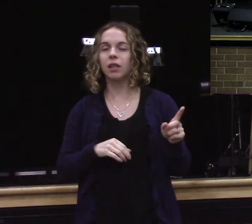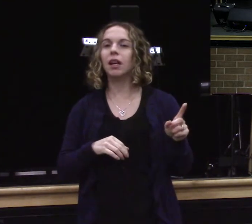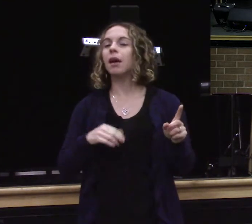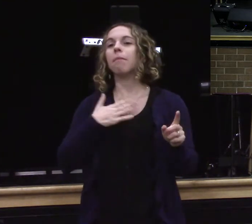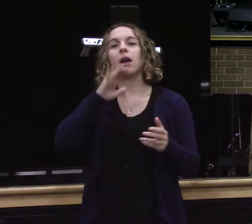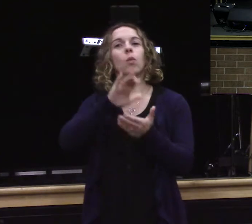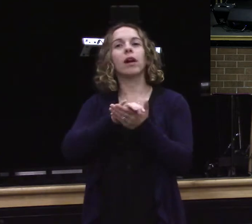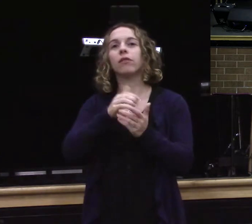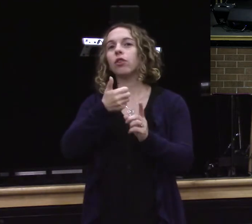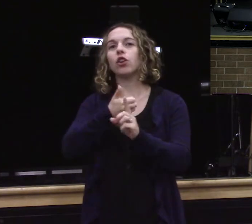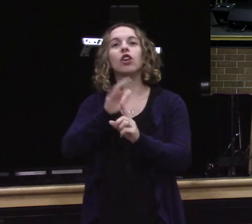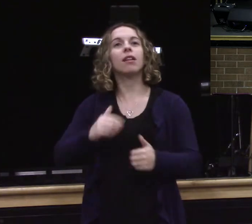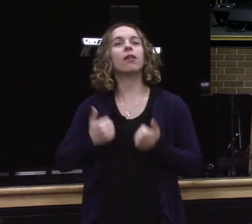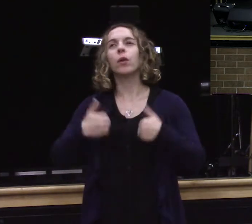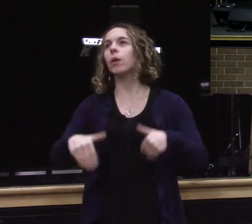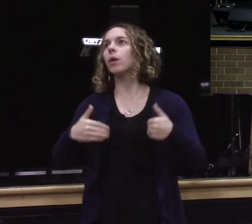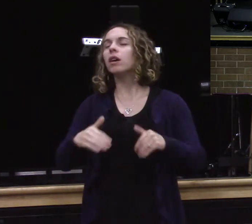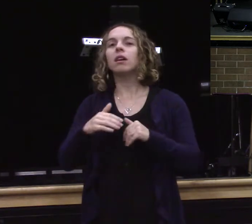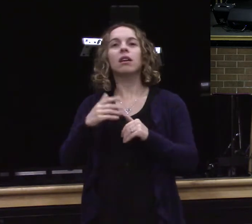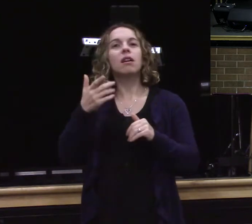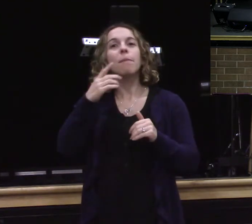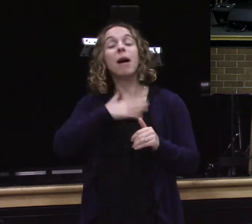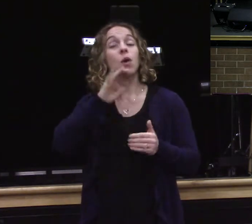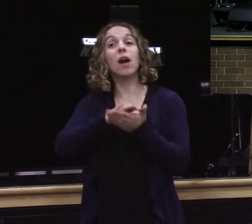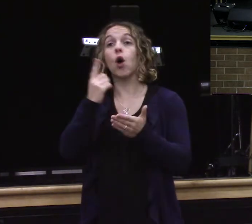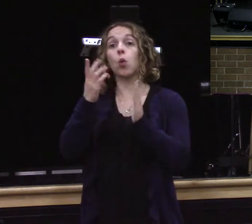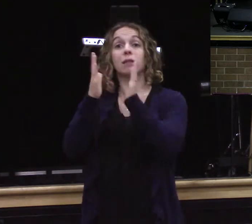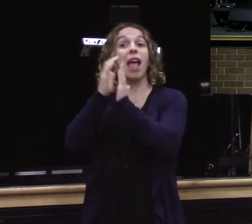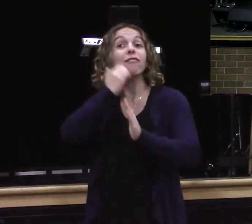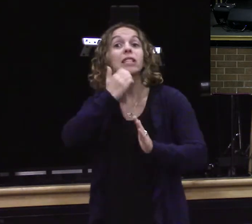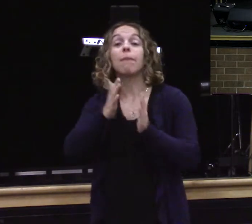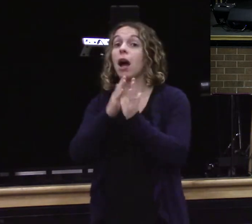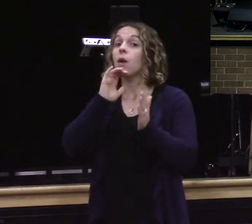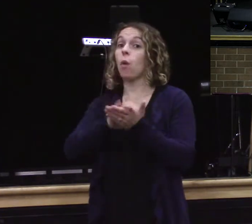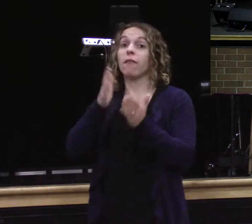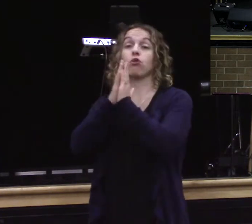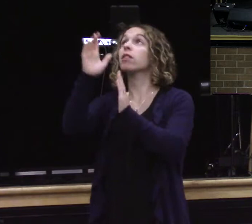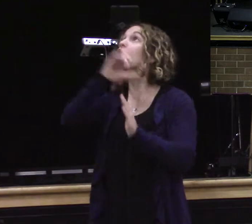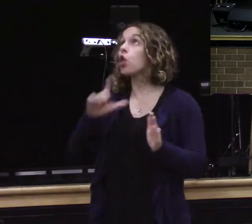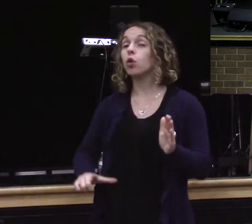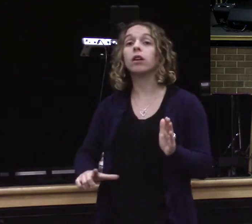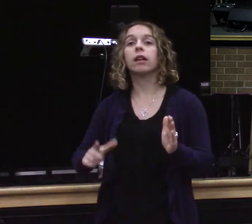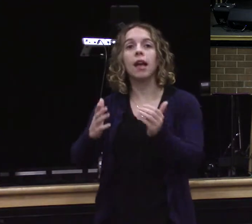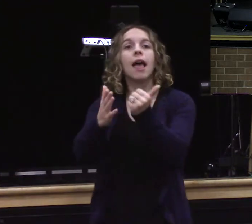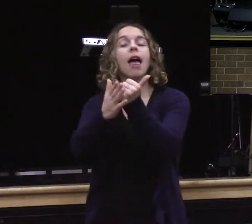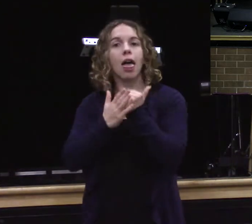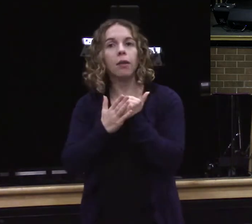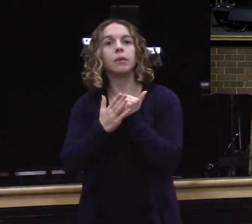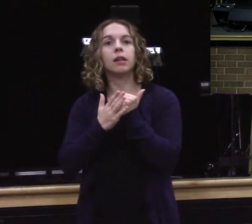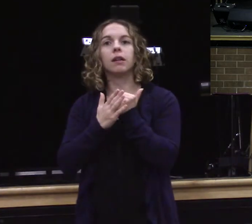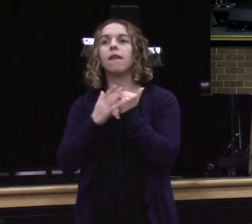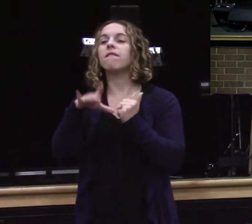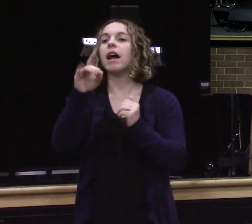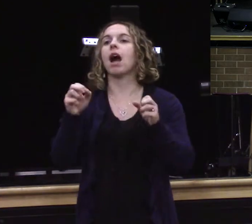kingdom's sake today give me an opportunity to be inconvenienced today and I always like to